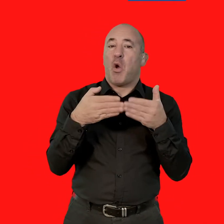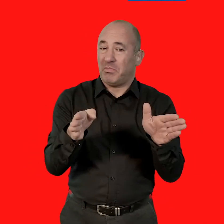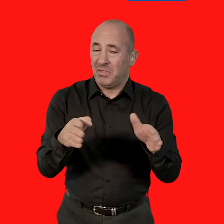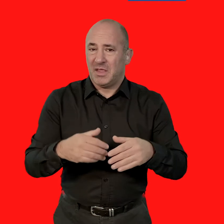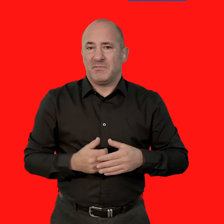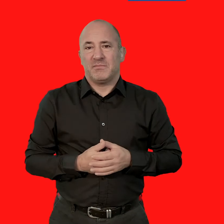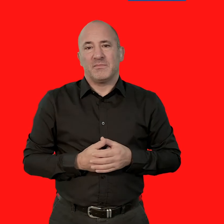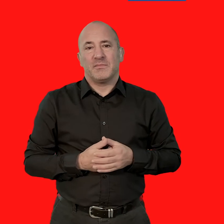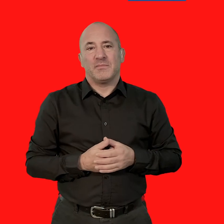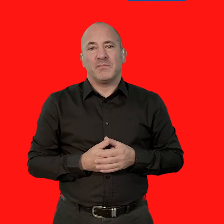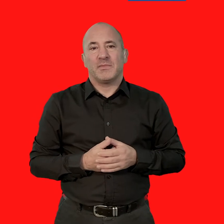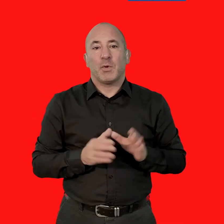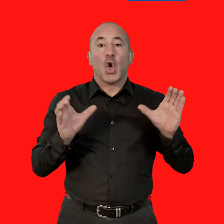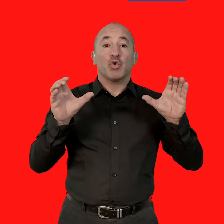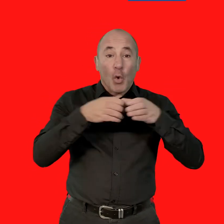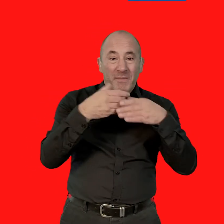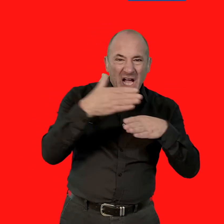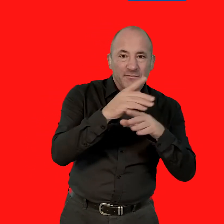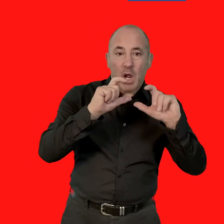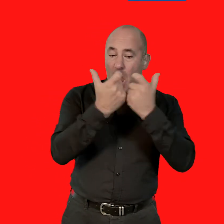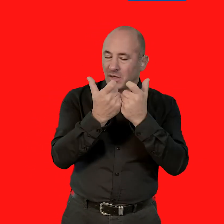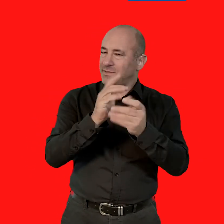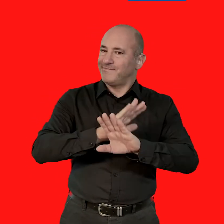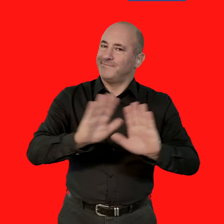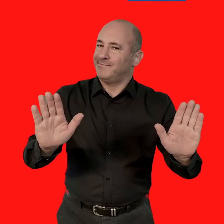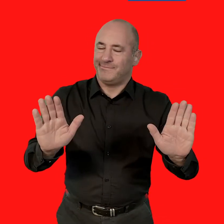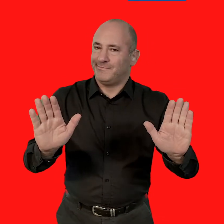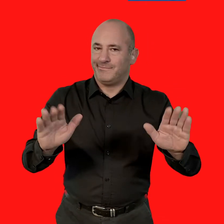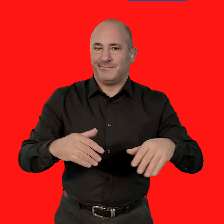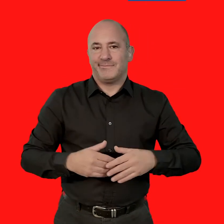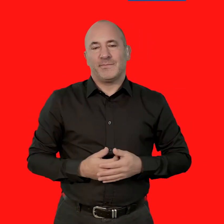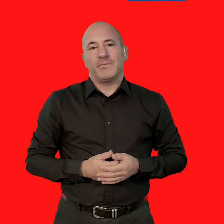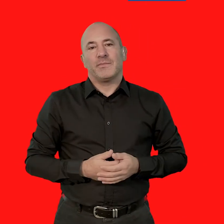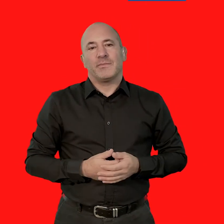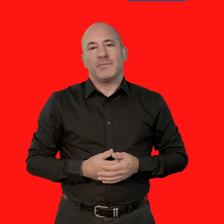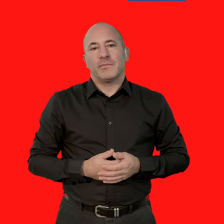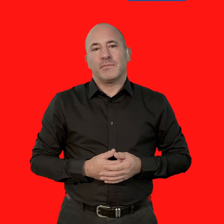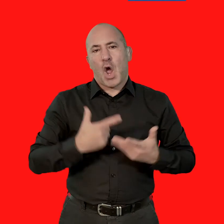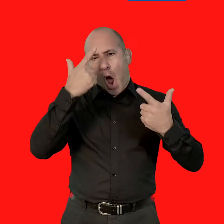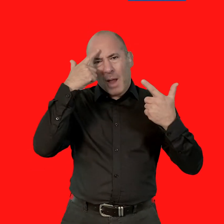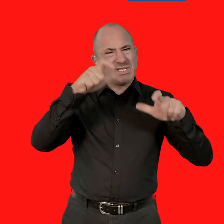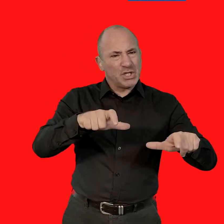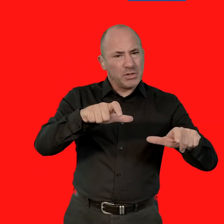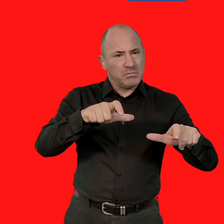Open. Group activities and classes should not take place. Accommodation.